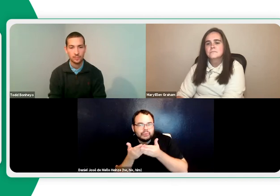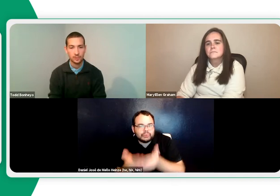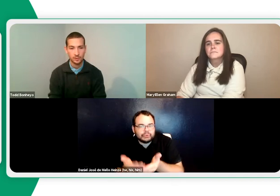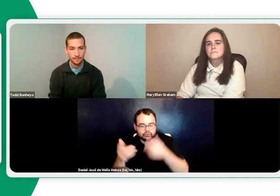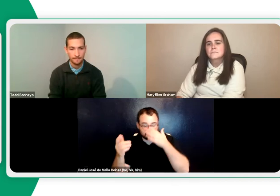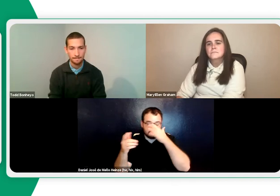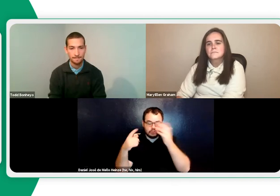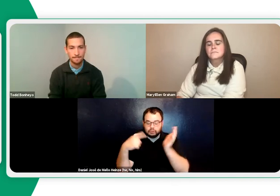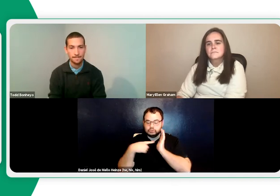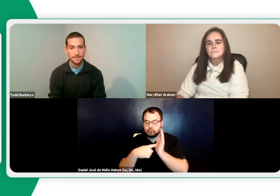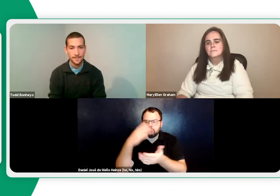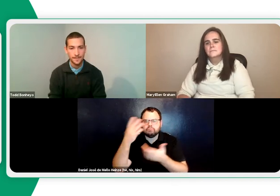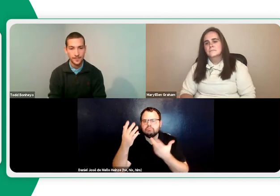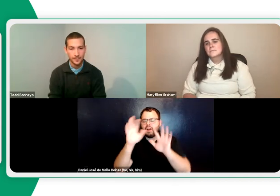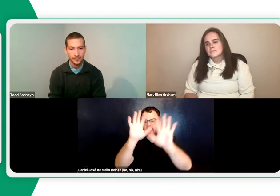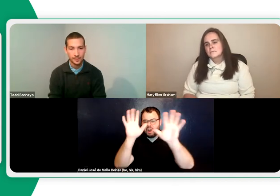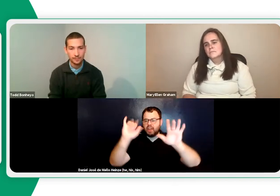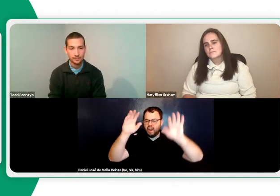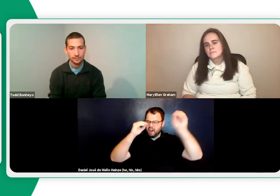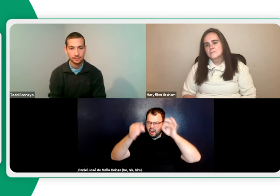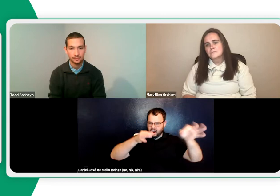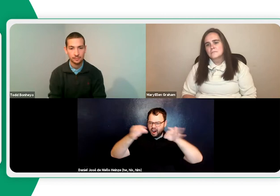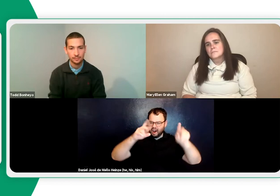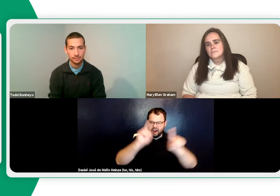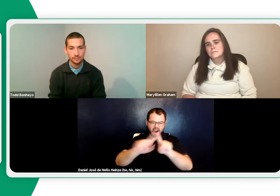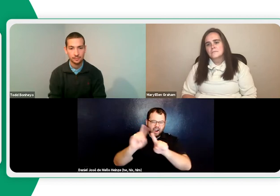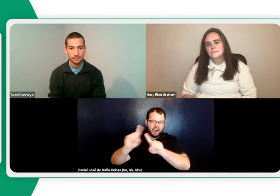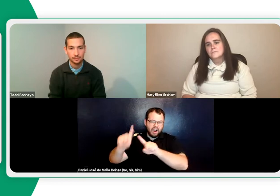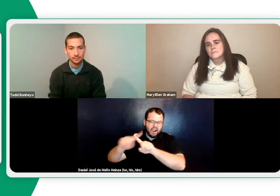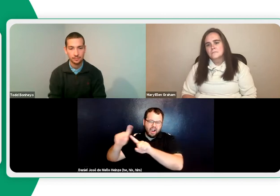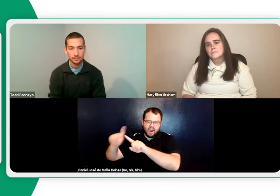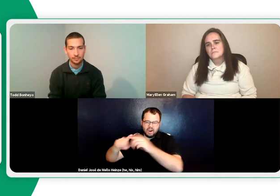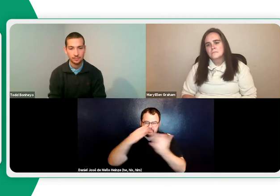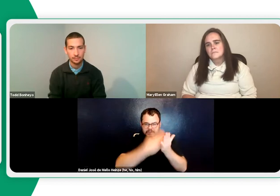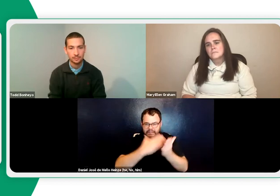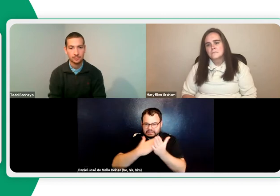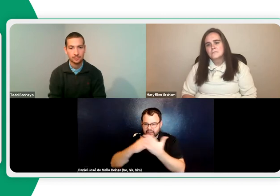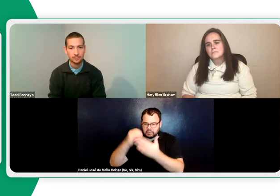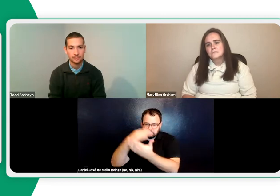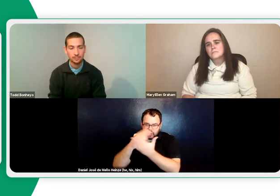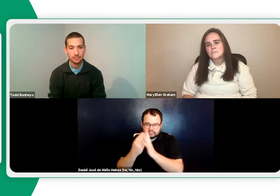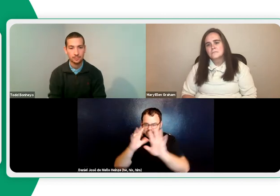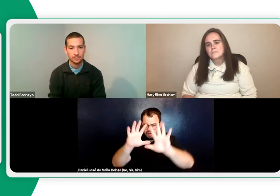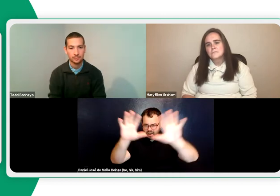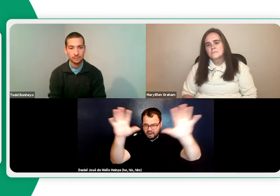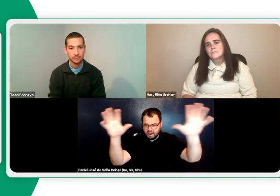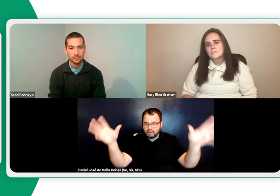and business. talk about heart cruising, heart cruise line. There are so many pieces